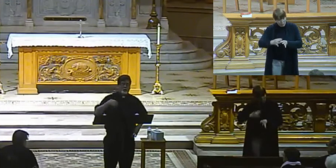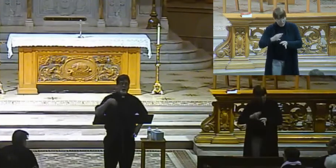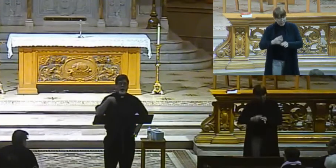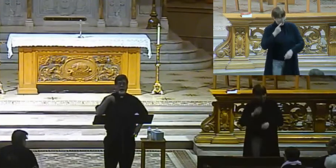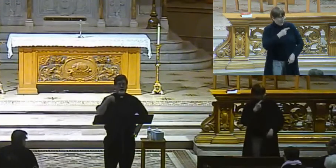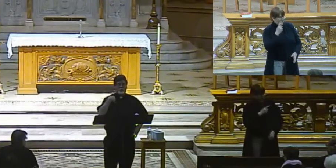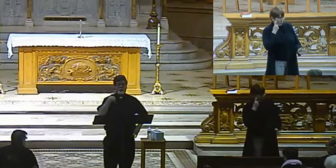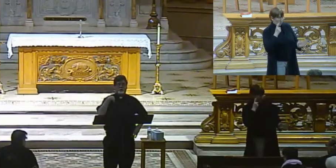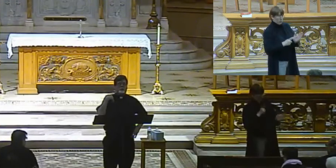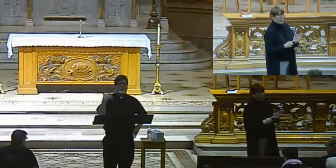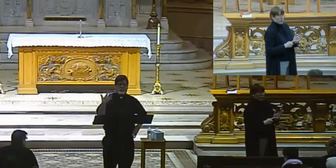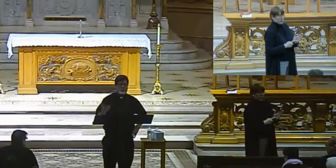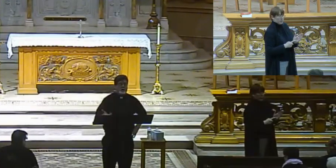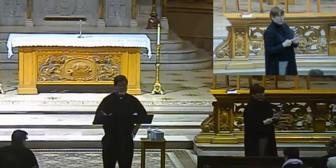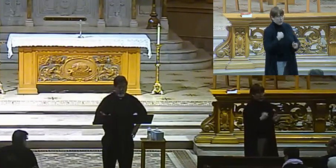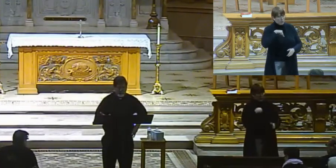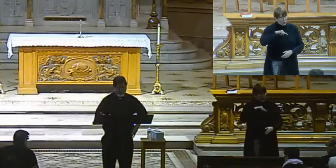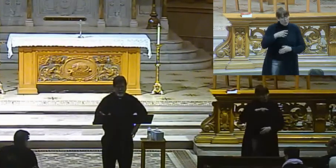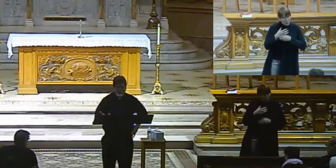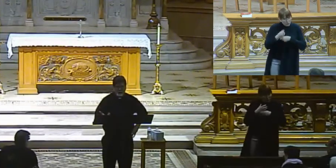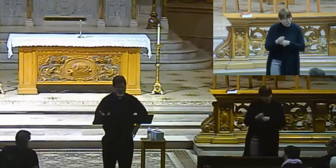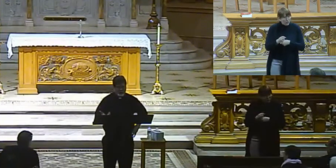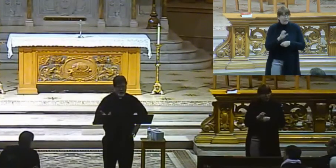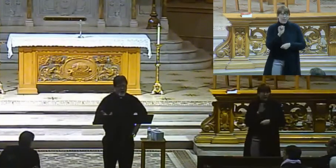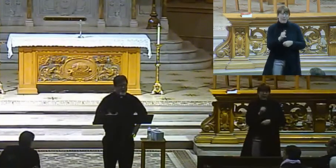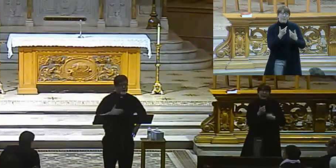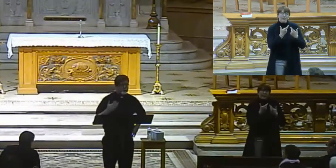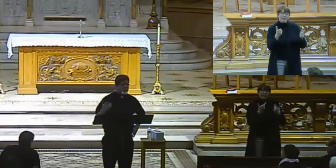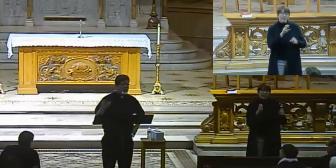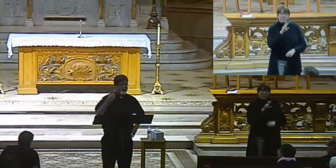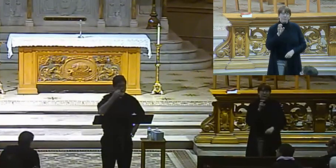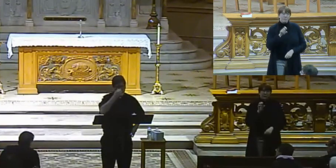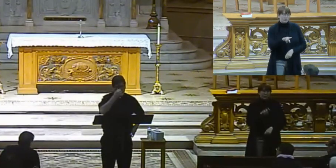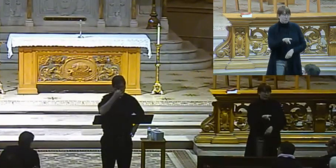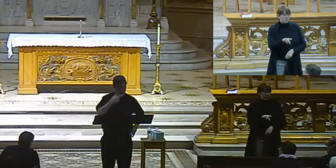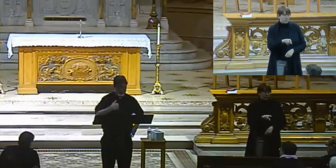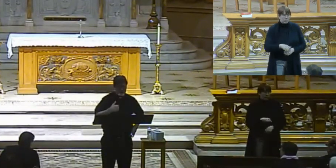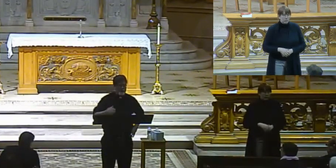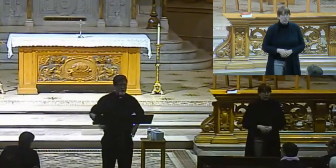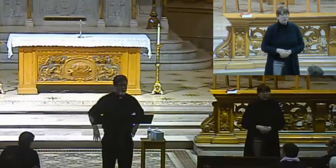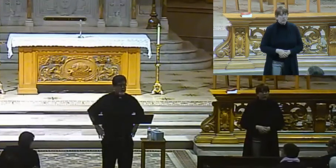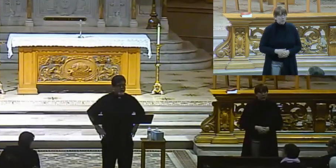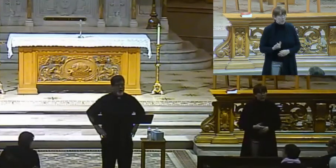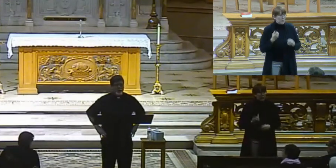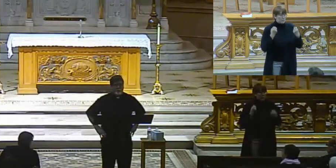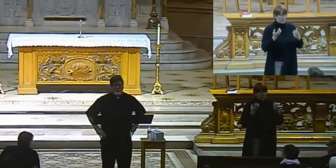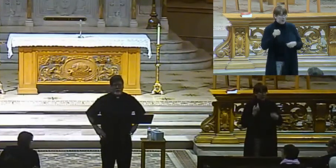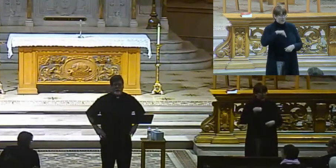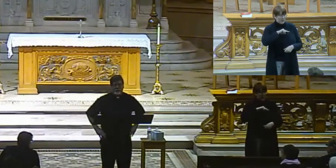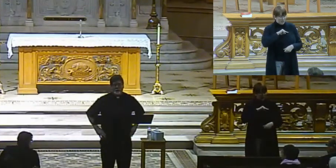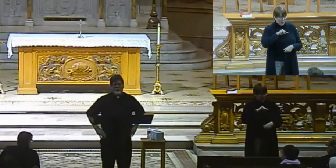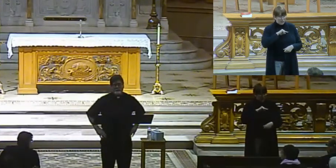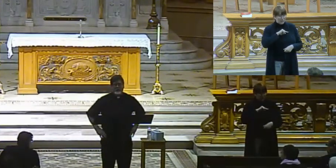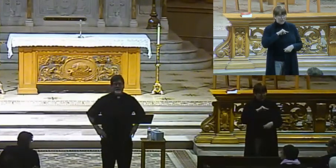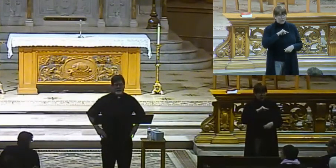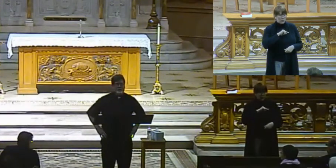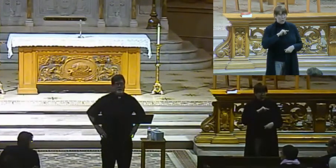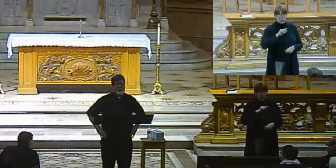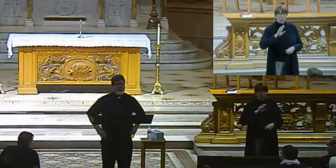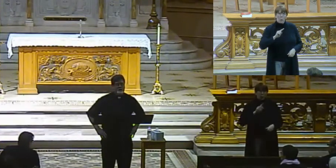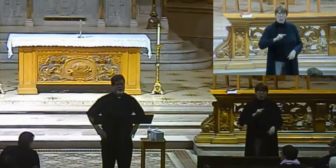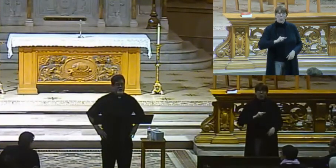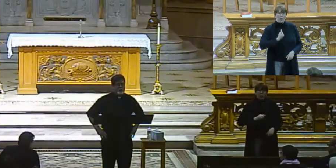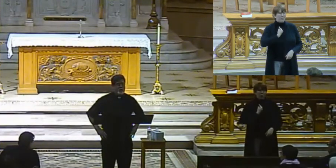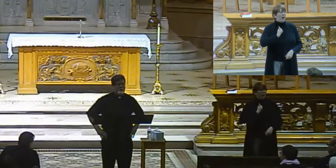It is, and so we have, do we trust them? That's the big question. This is why many of us, myself included, were very offended